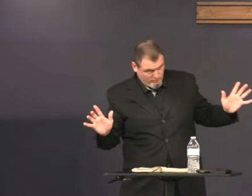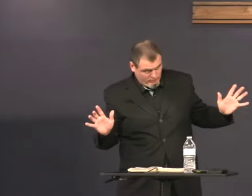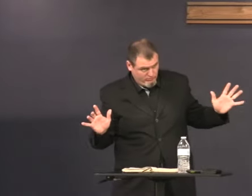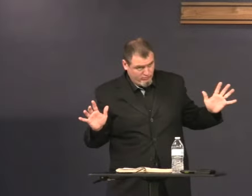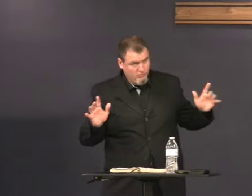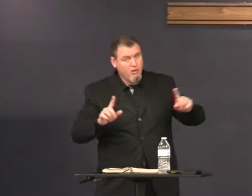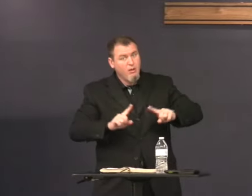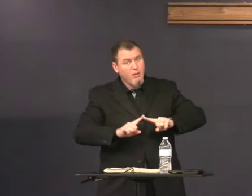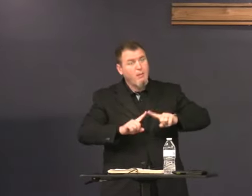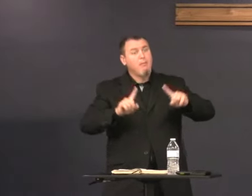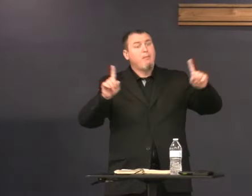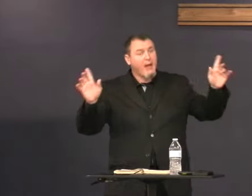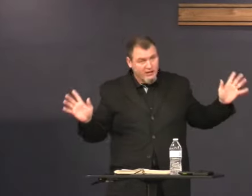but